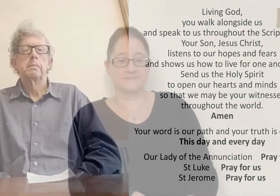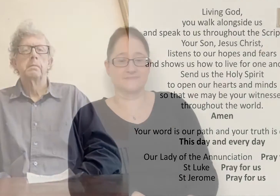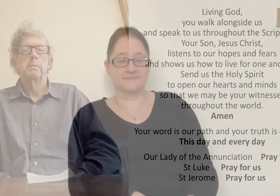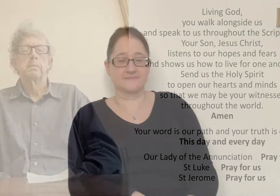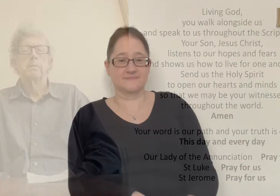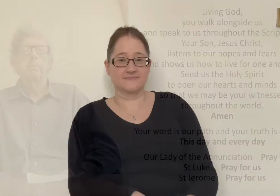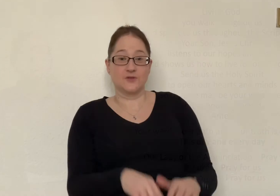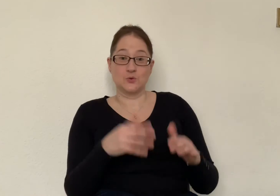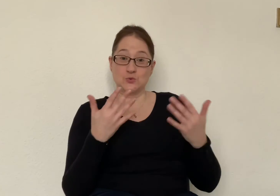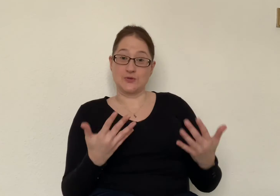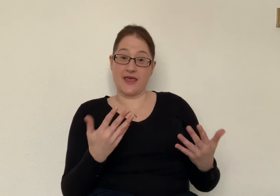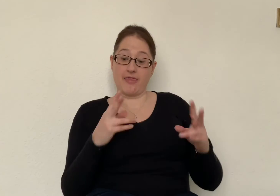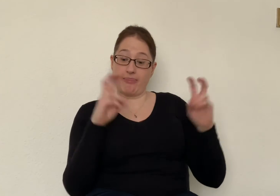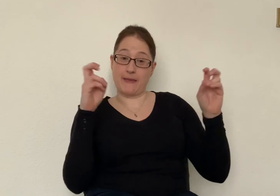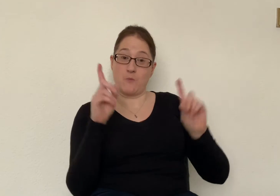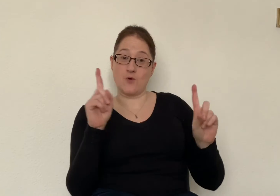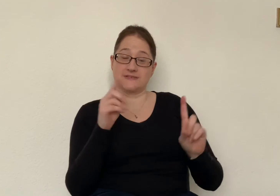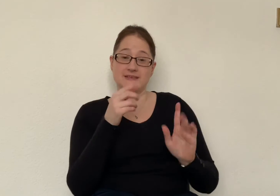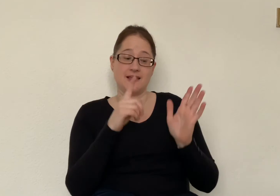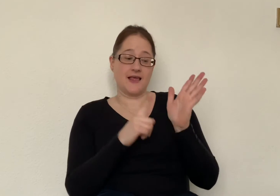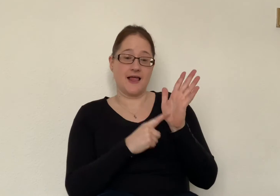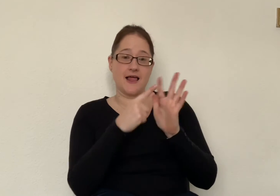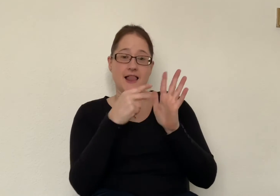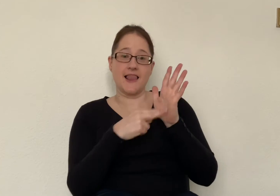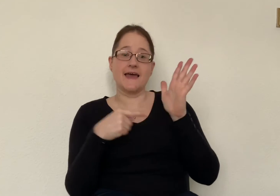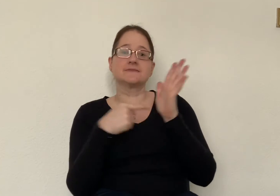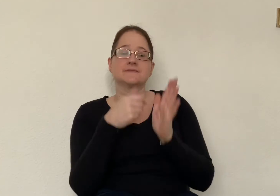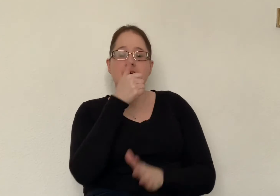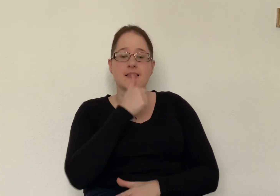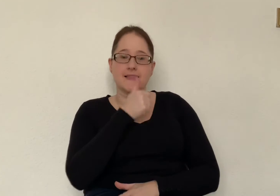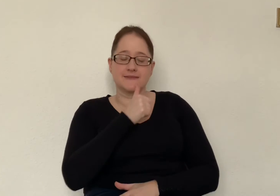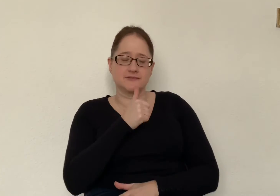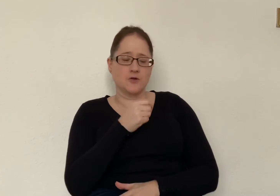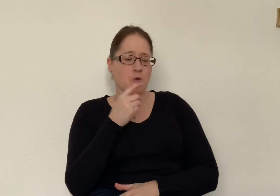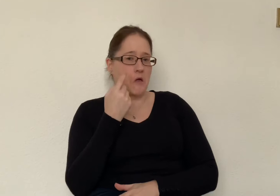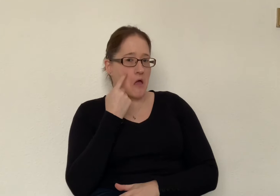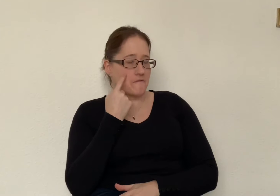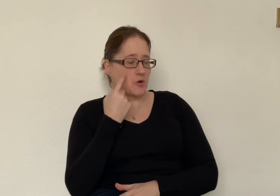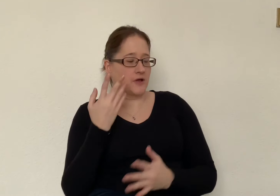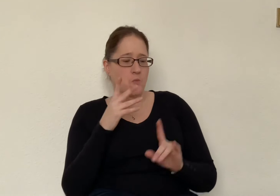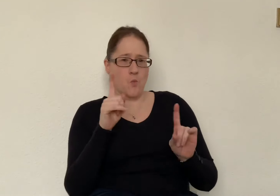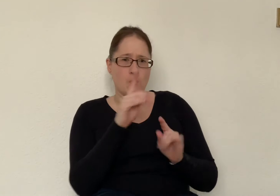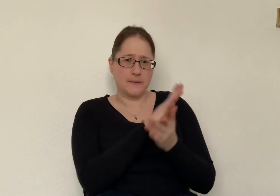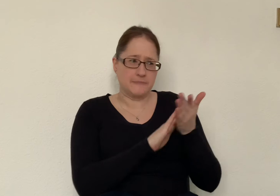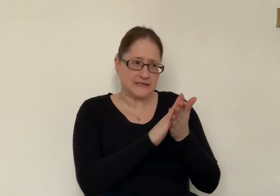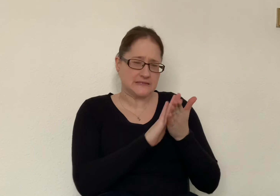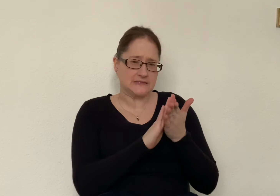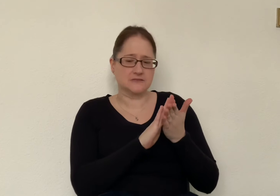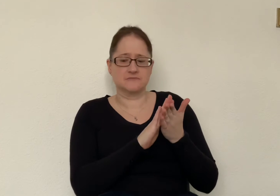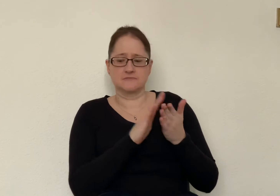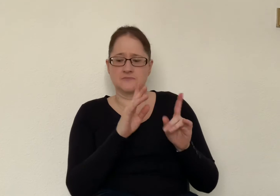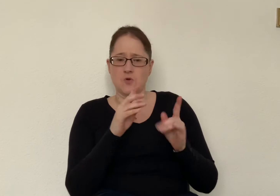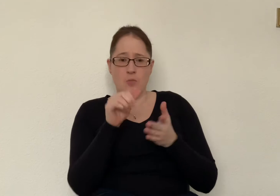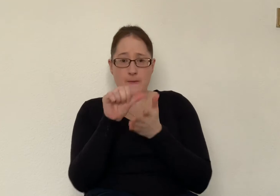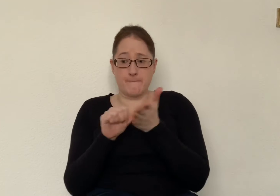today's theme is Lent we will look at what Lent is what the Bible says about